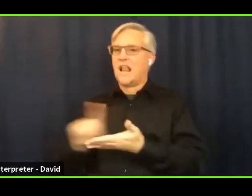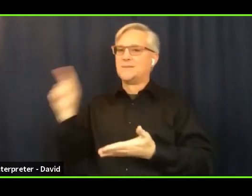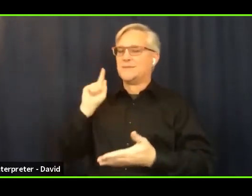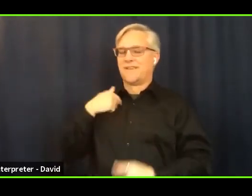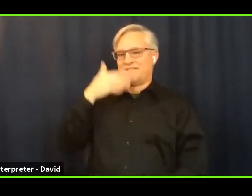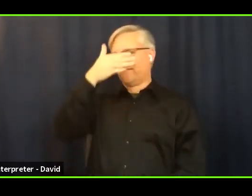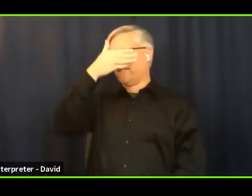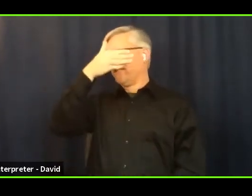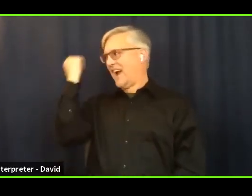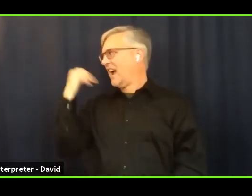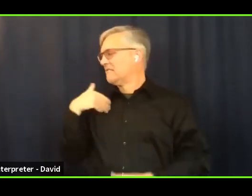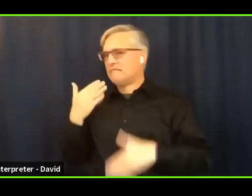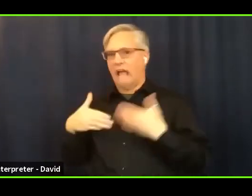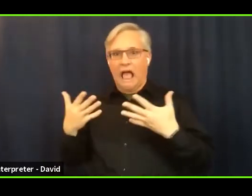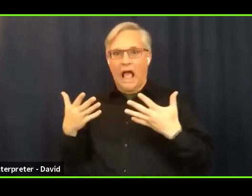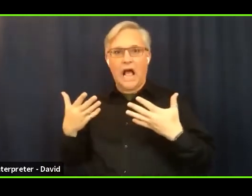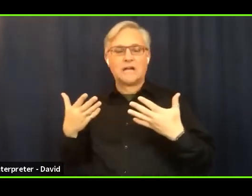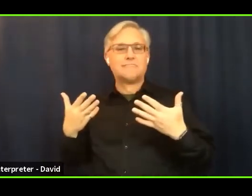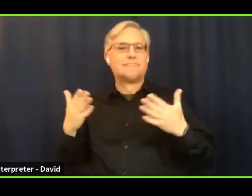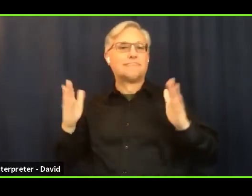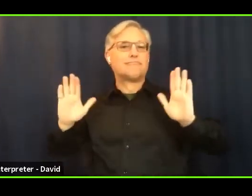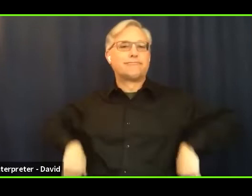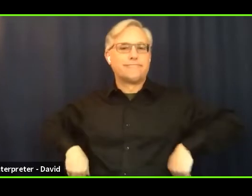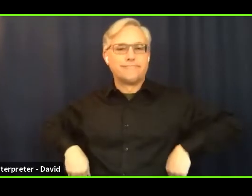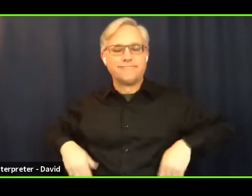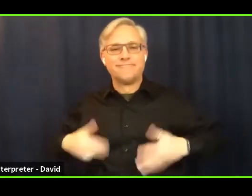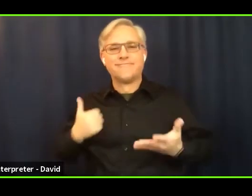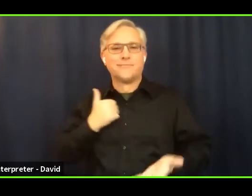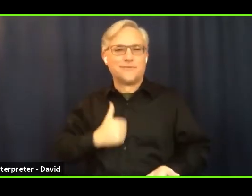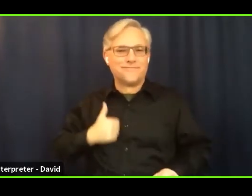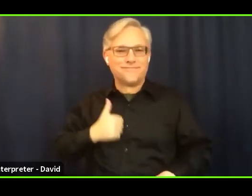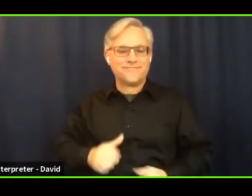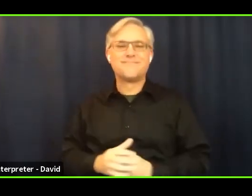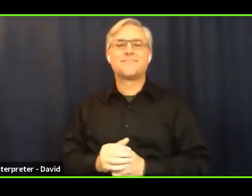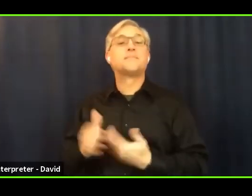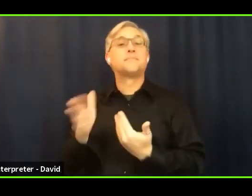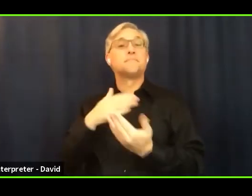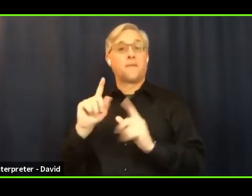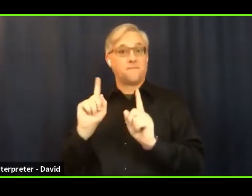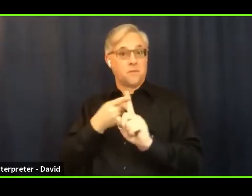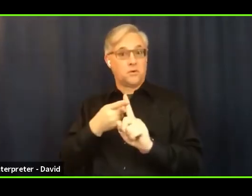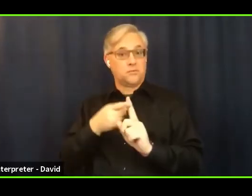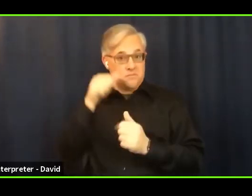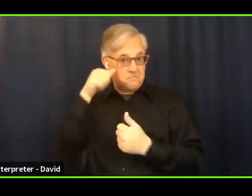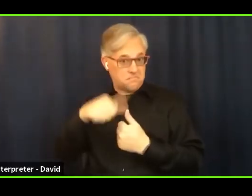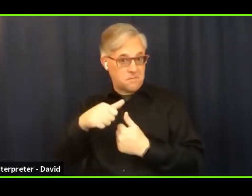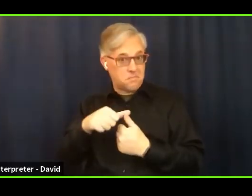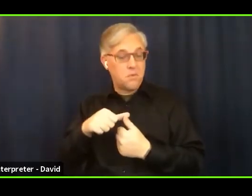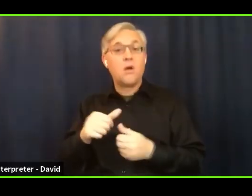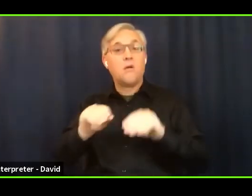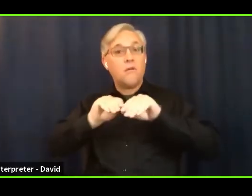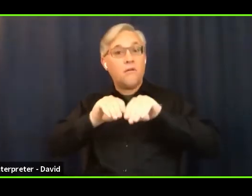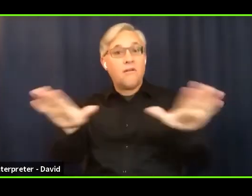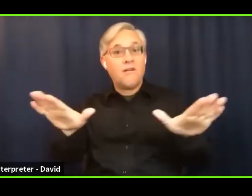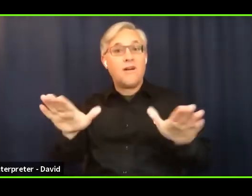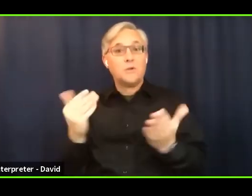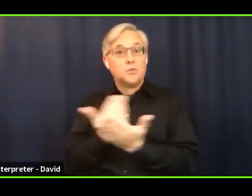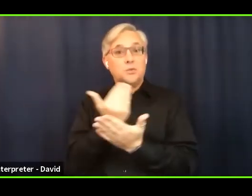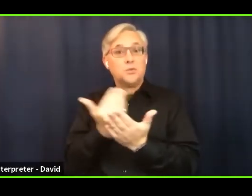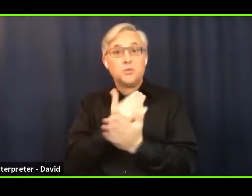I want to first remind everyone to use your directories. If you find